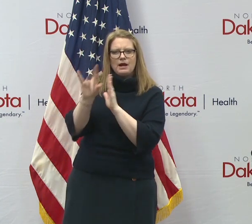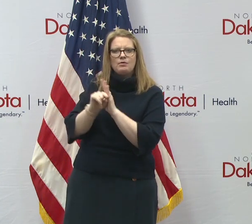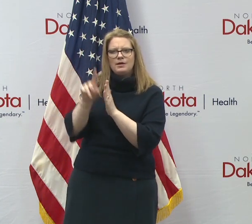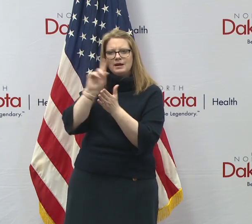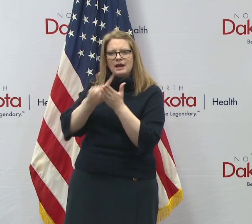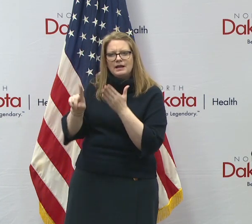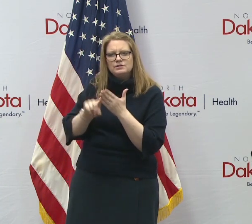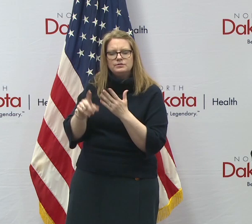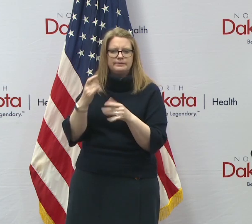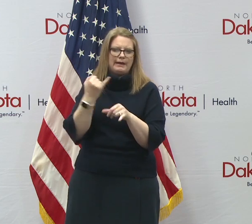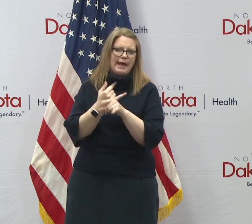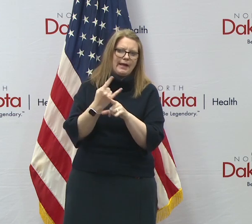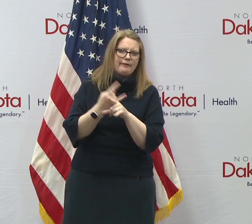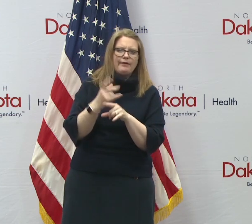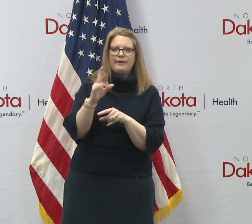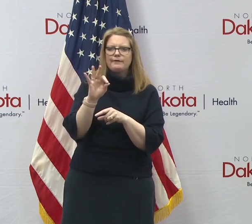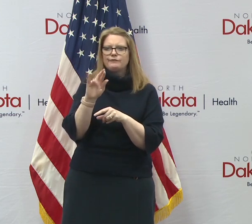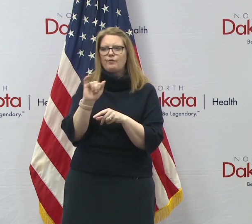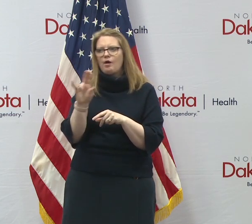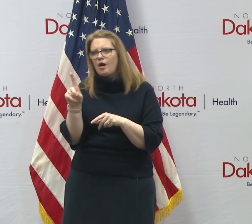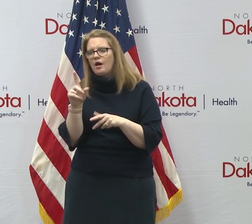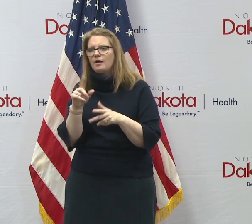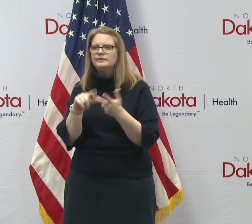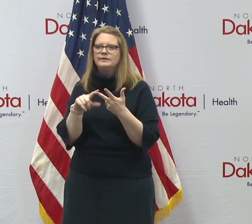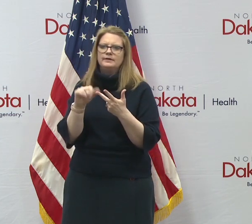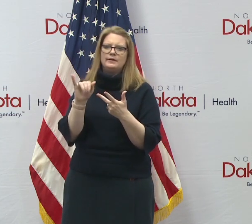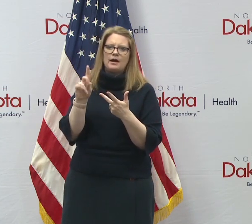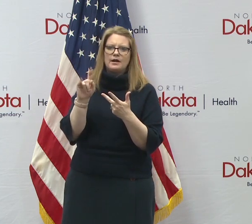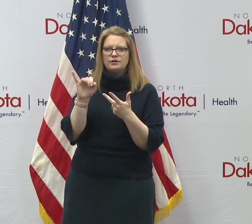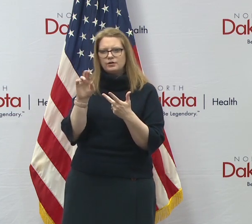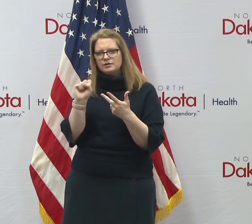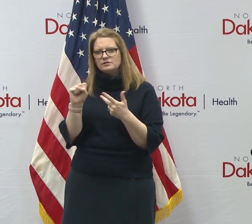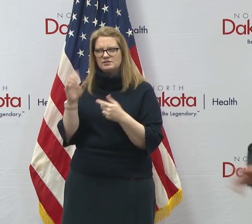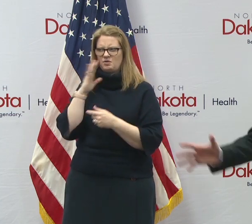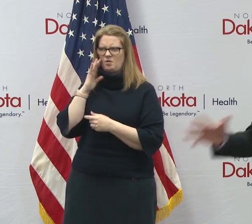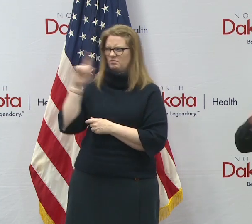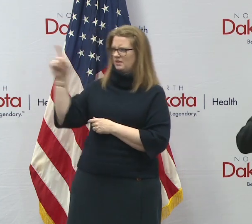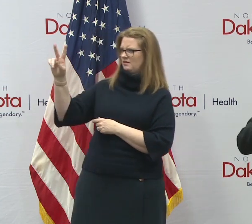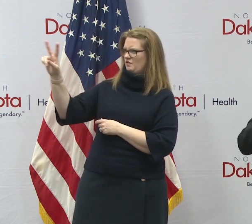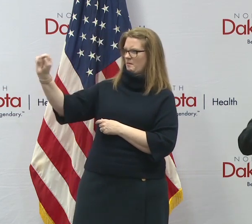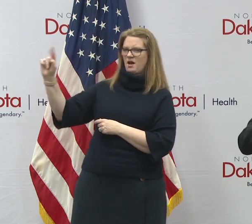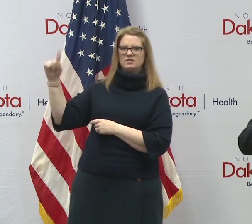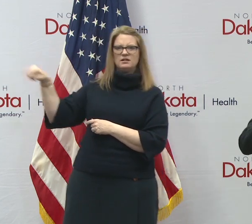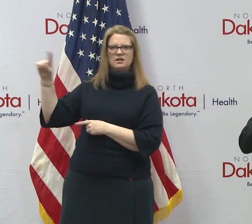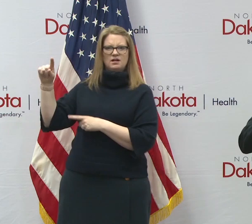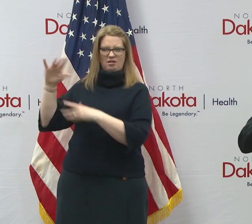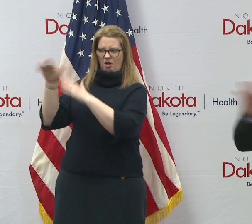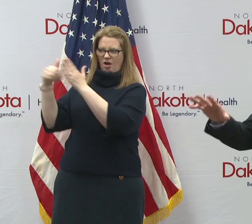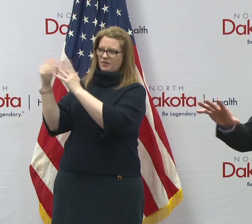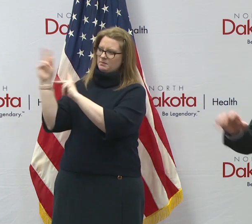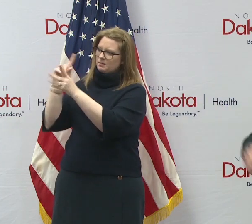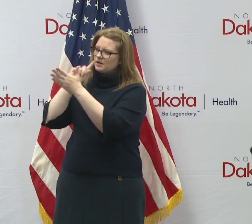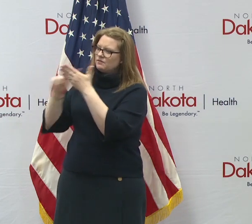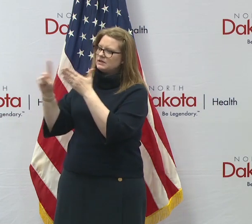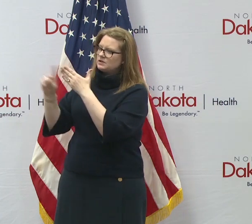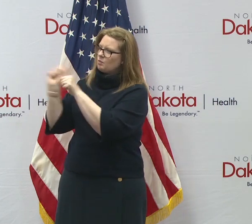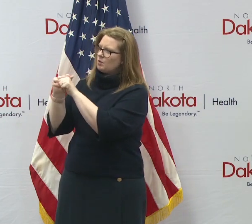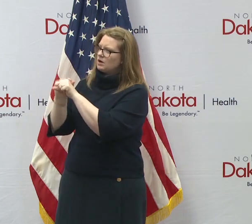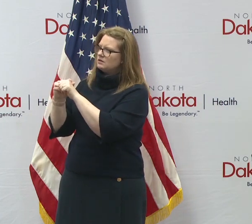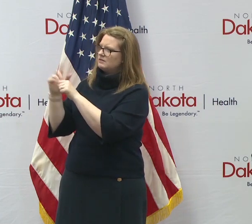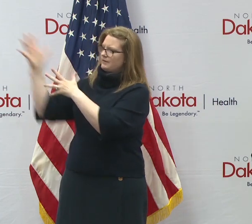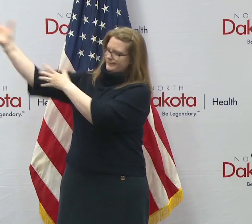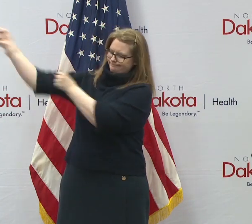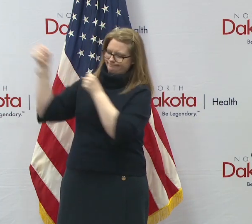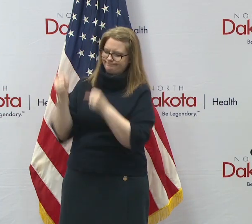alcohol or fraud or, uh, auditors team people, Vermont's one of those. And they took everybody that did investigative work and they said, you're all in charge of a contact